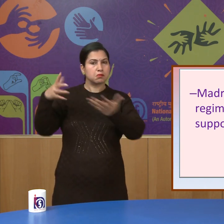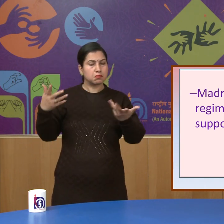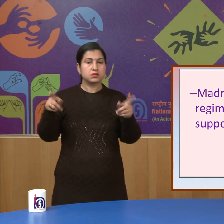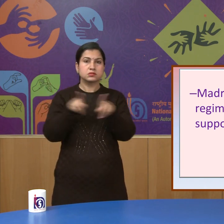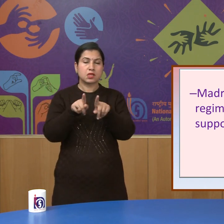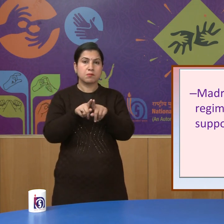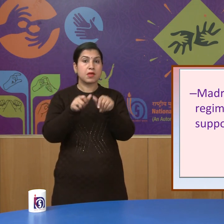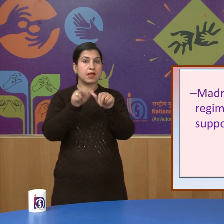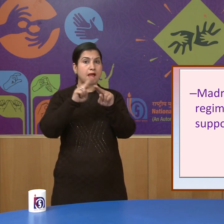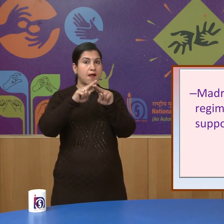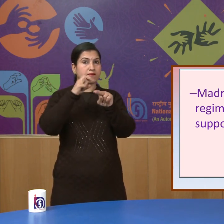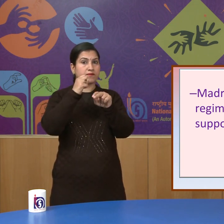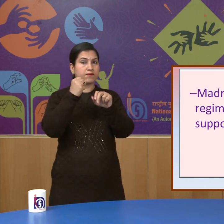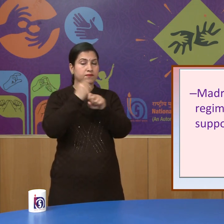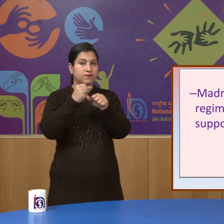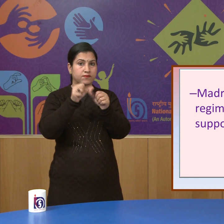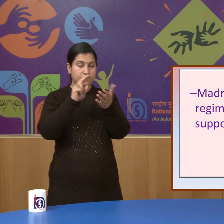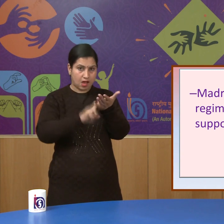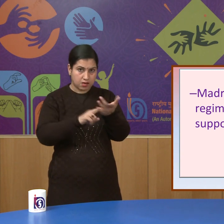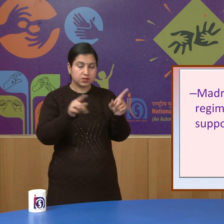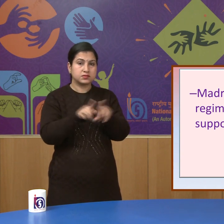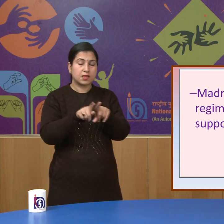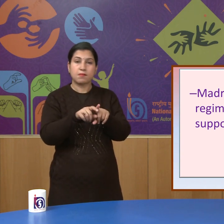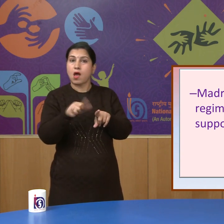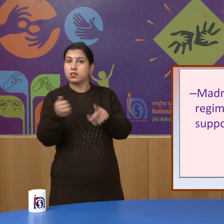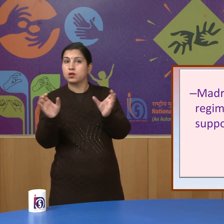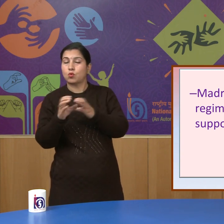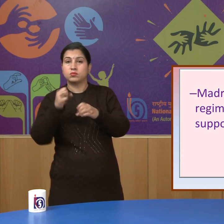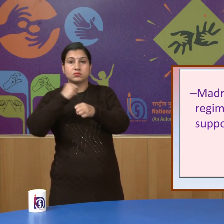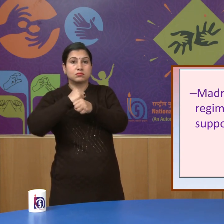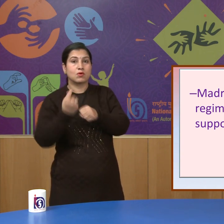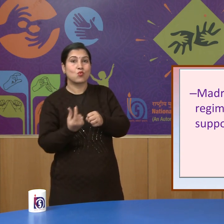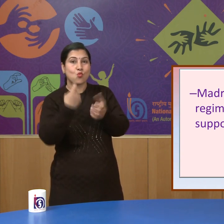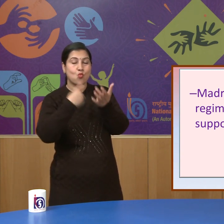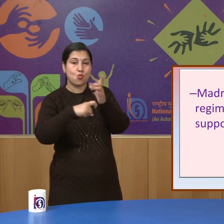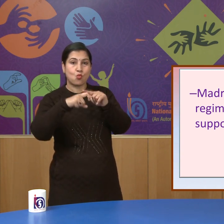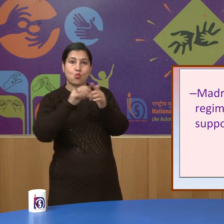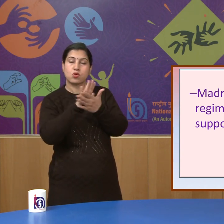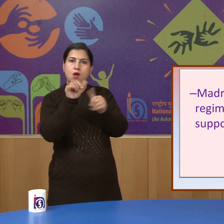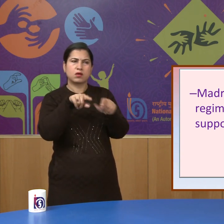Afghans Afghans and Gurkhas were also against the revolt